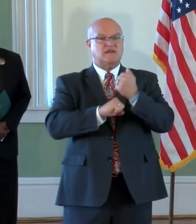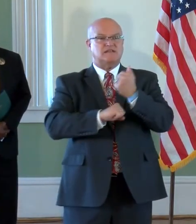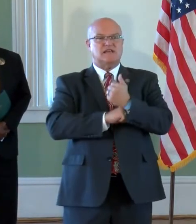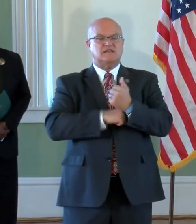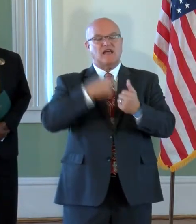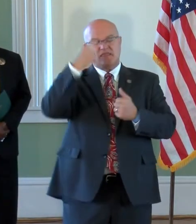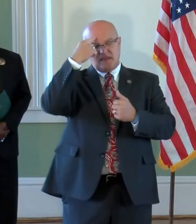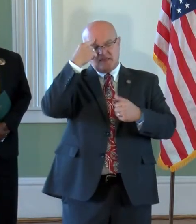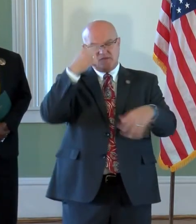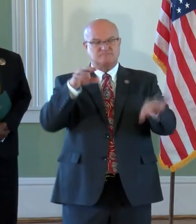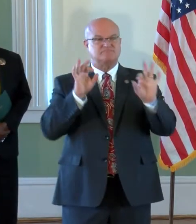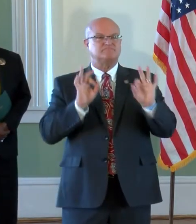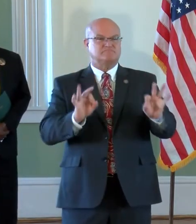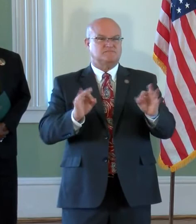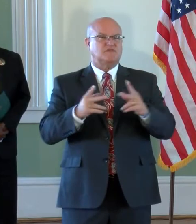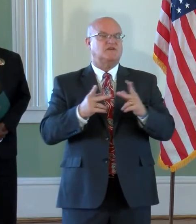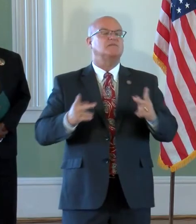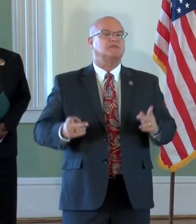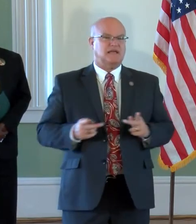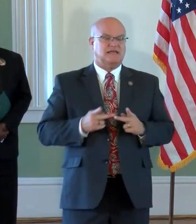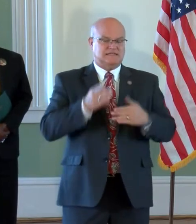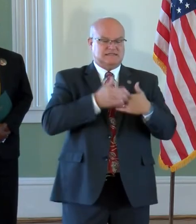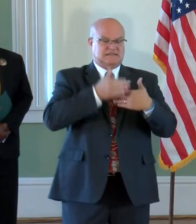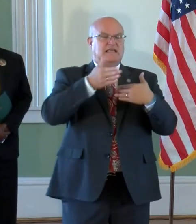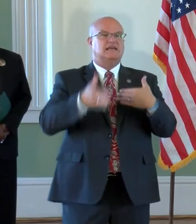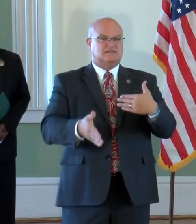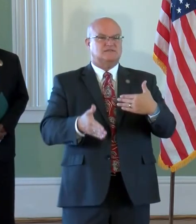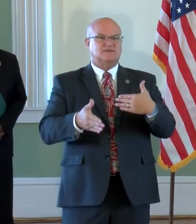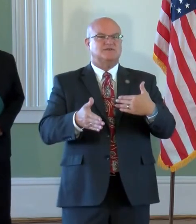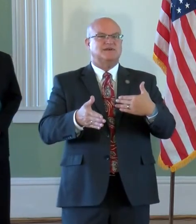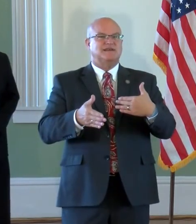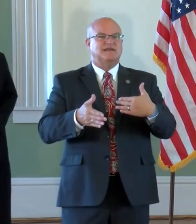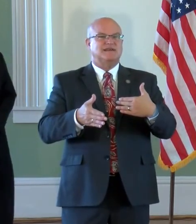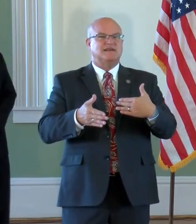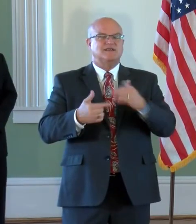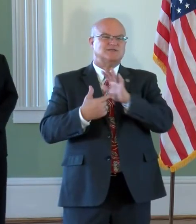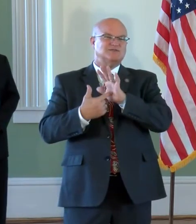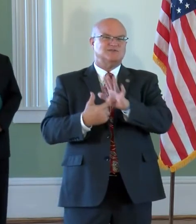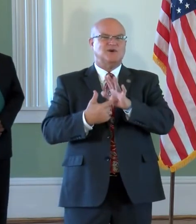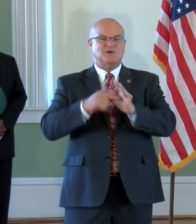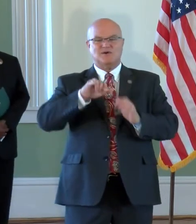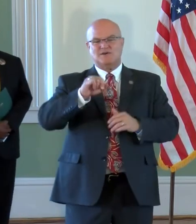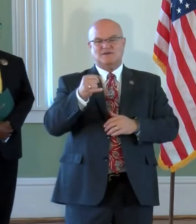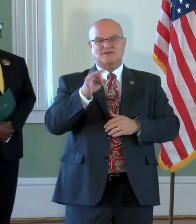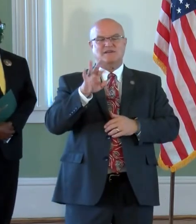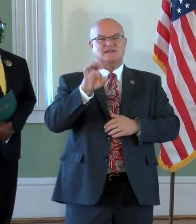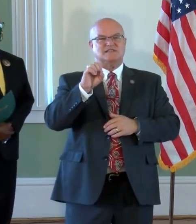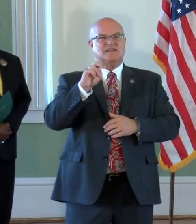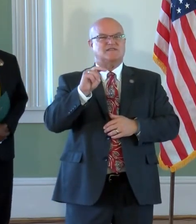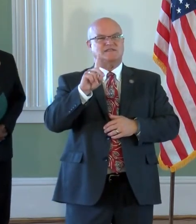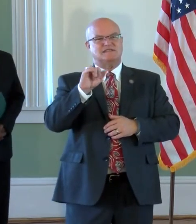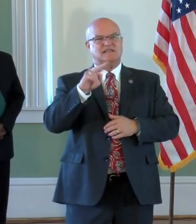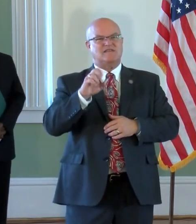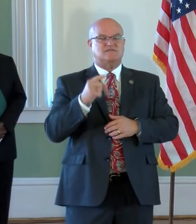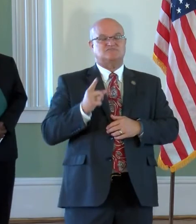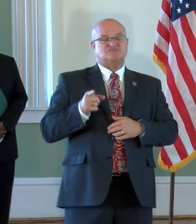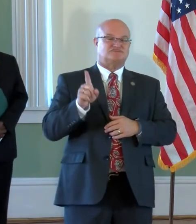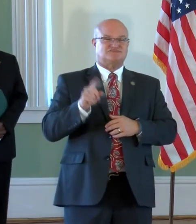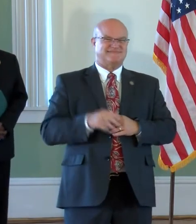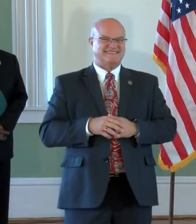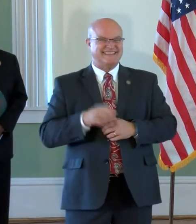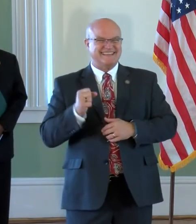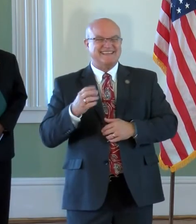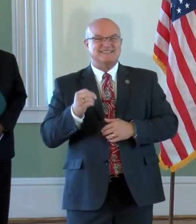more appropriate place to be next to than to kind of show it to Jefferson Davis, I guess you would say. But